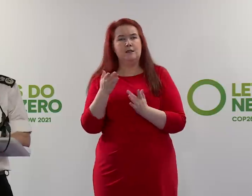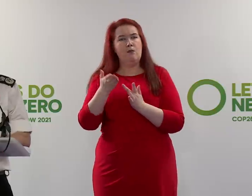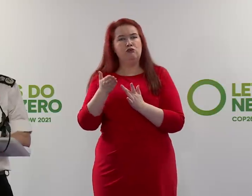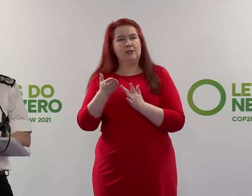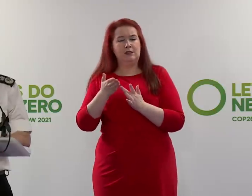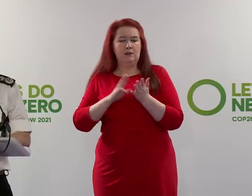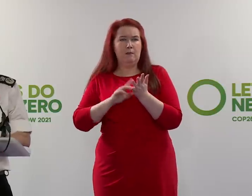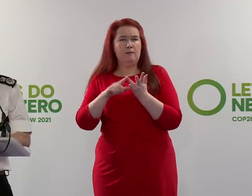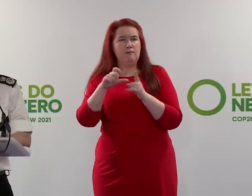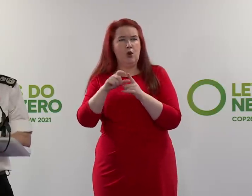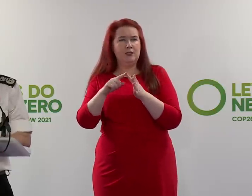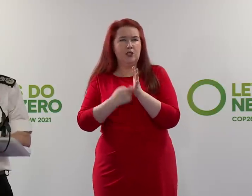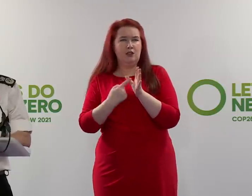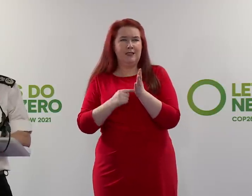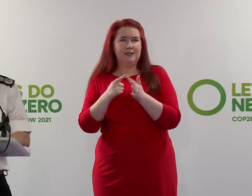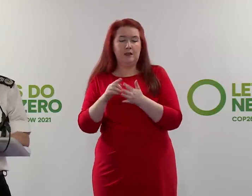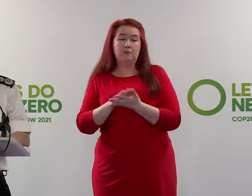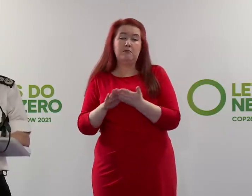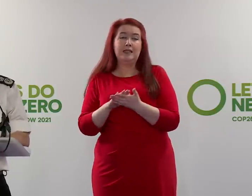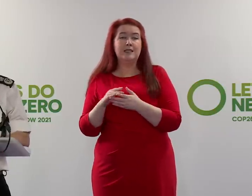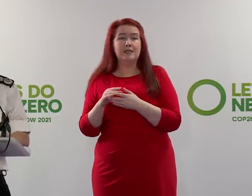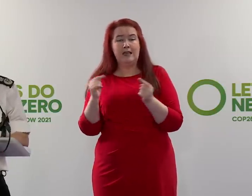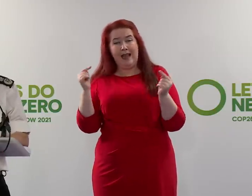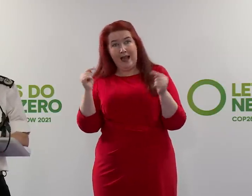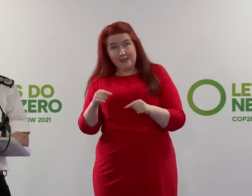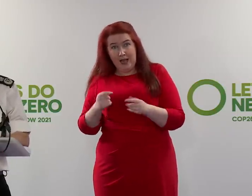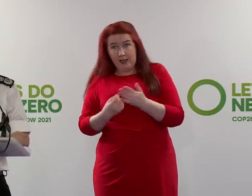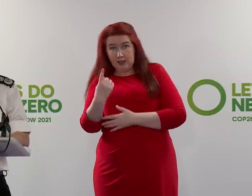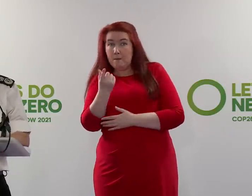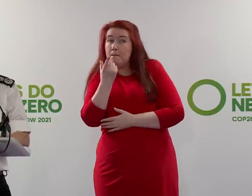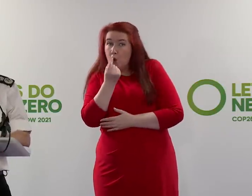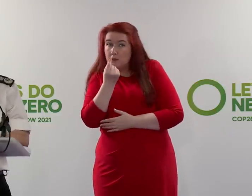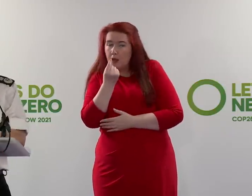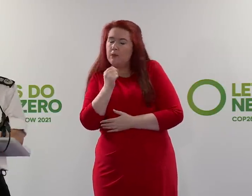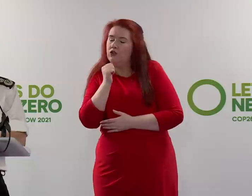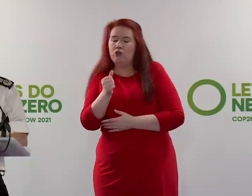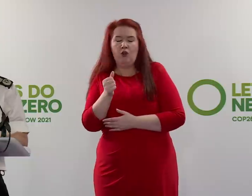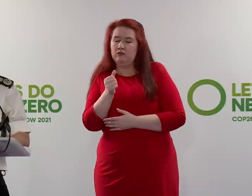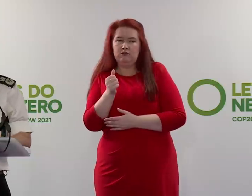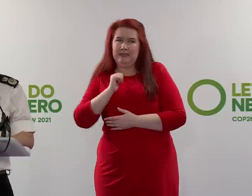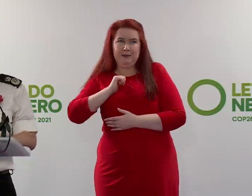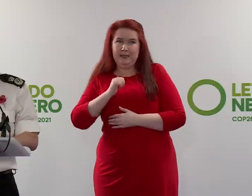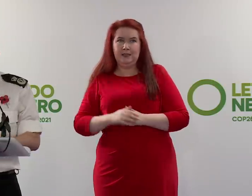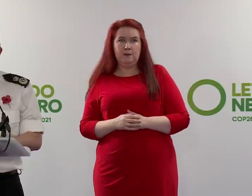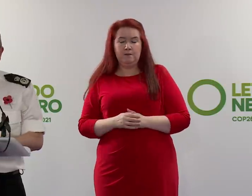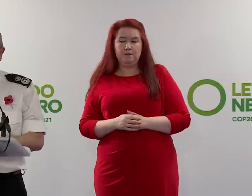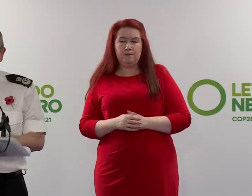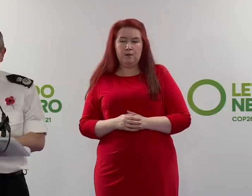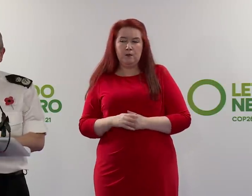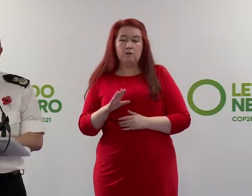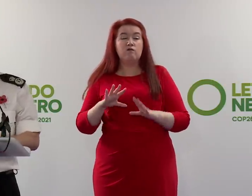And what that means is that an attack is possible, but not likely. Now, the overall threat from